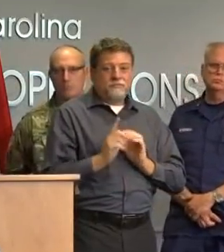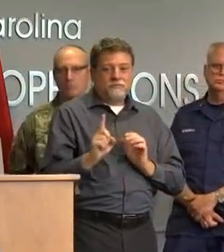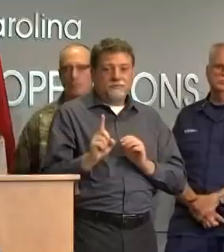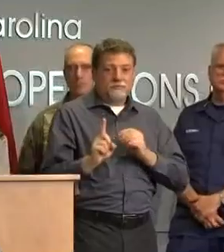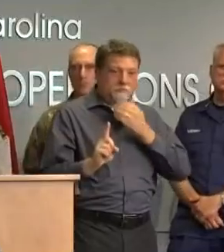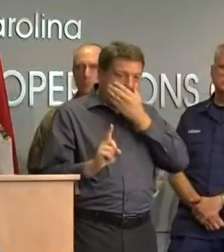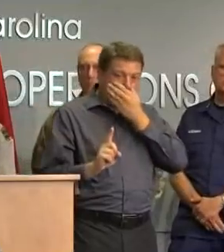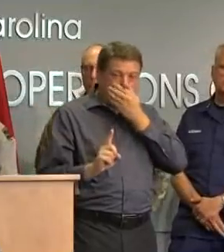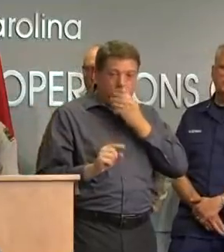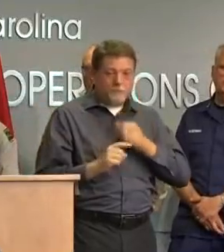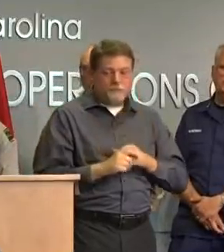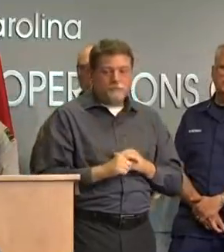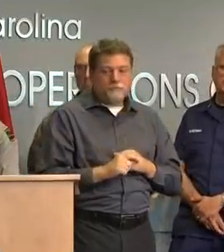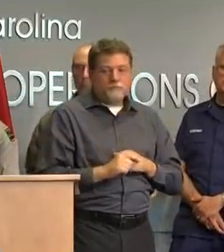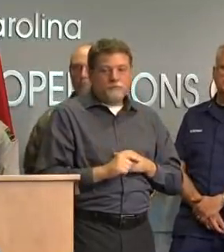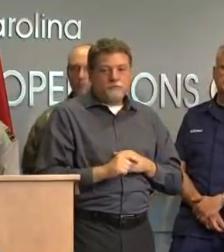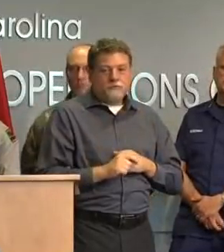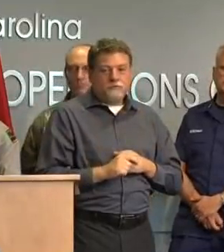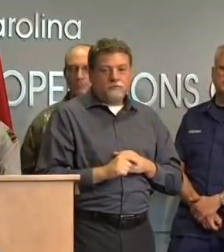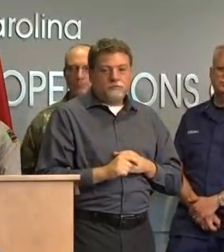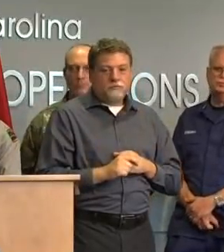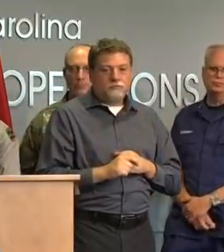how about let you get the microphone